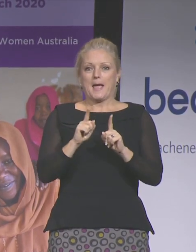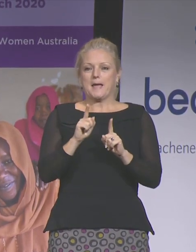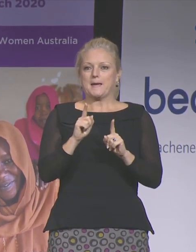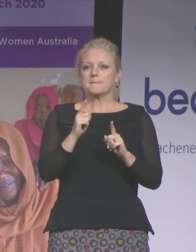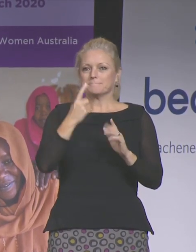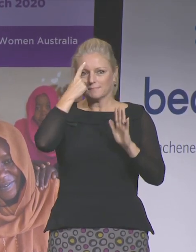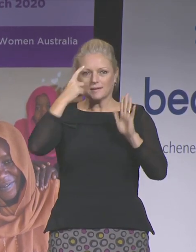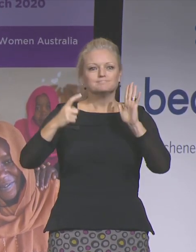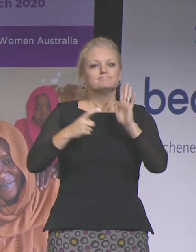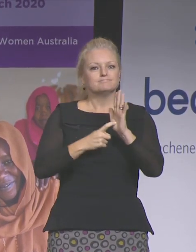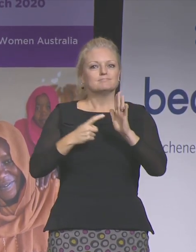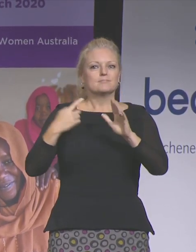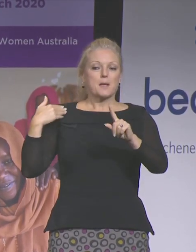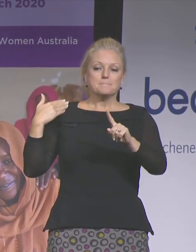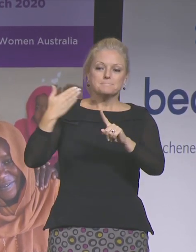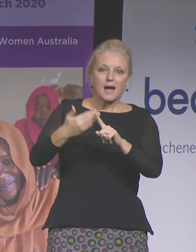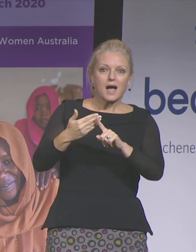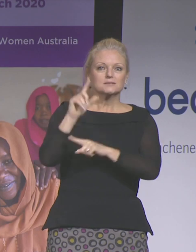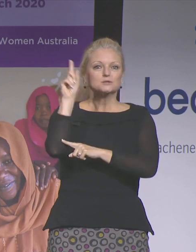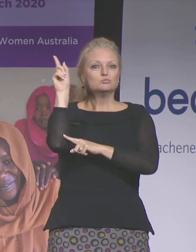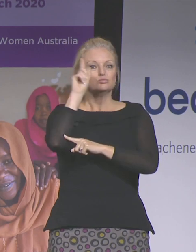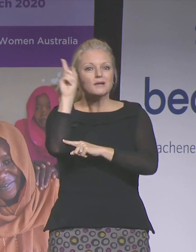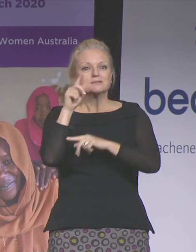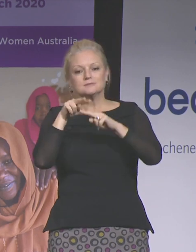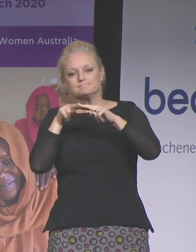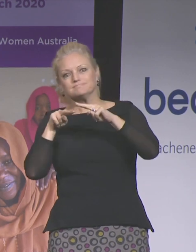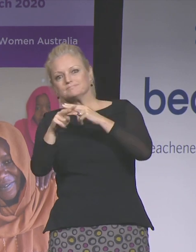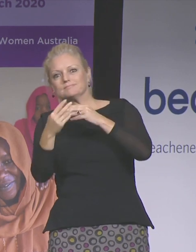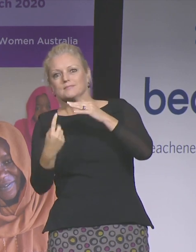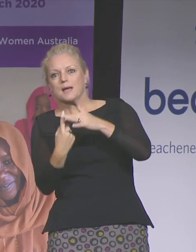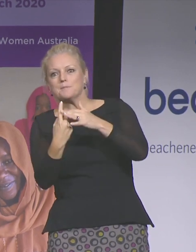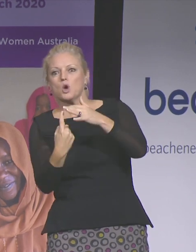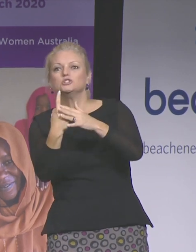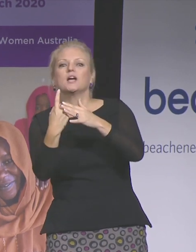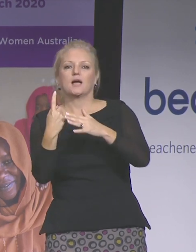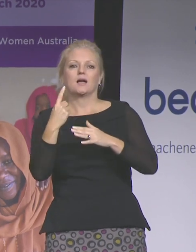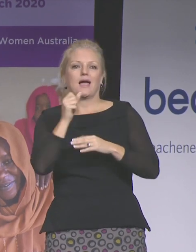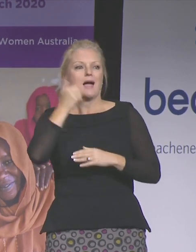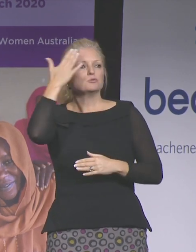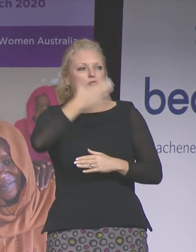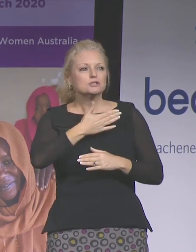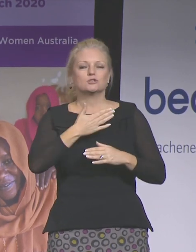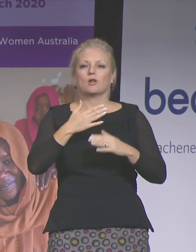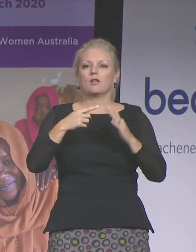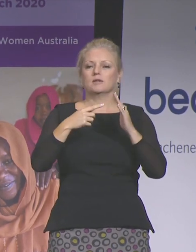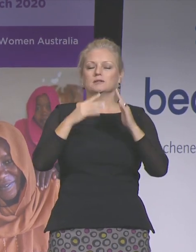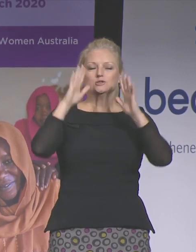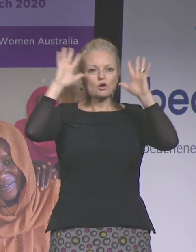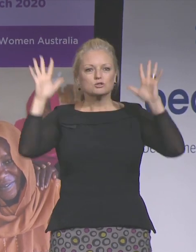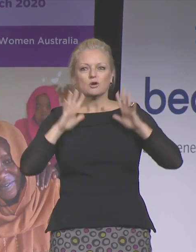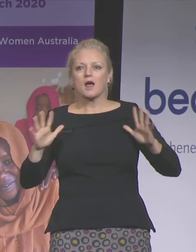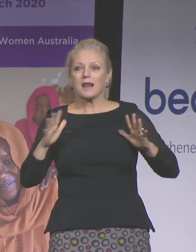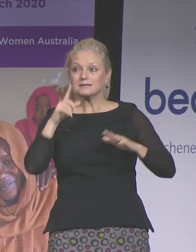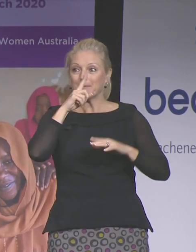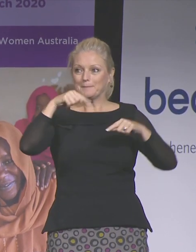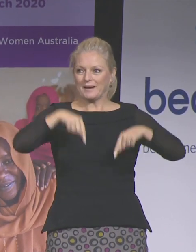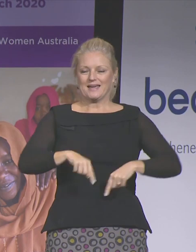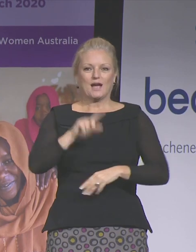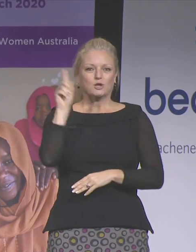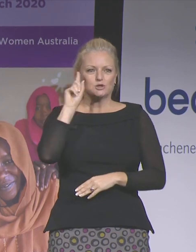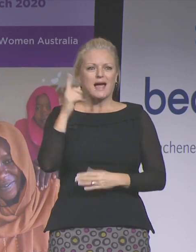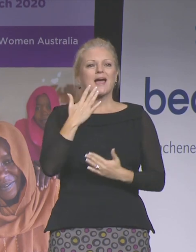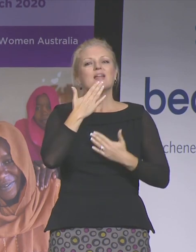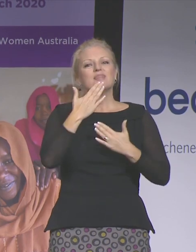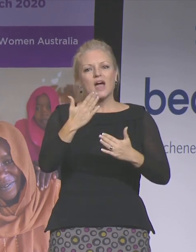and emerging and to any Aboriginal and Torres Strait Islander people in the audience today. Thank you for your